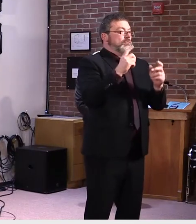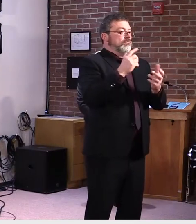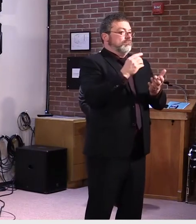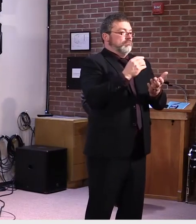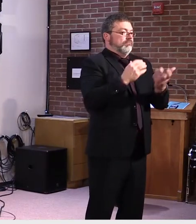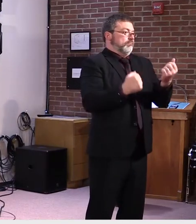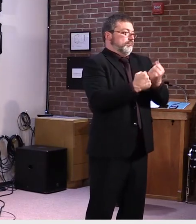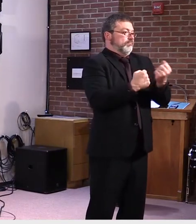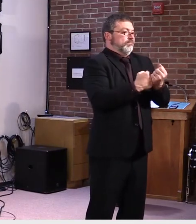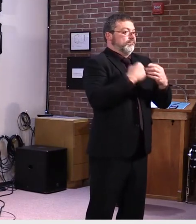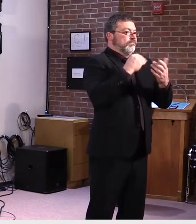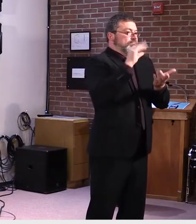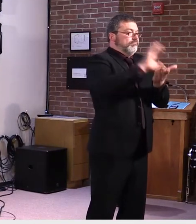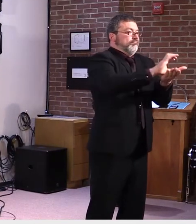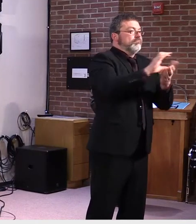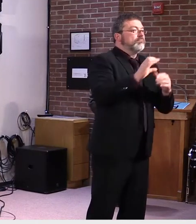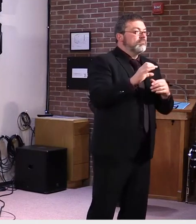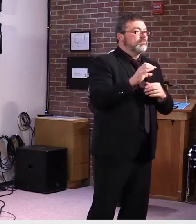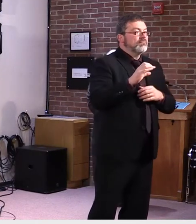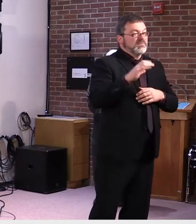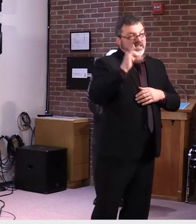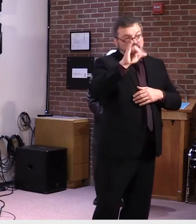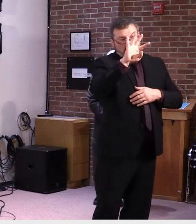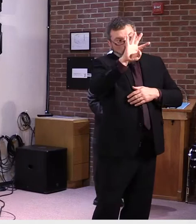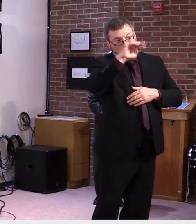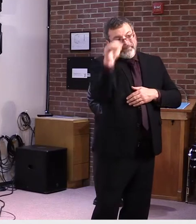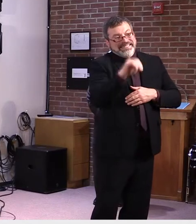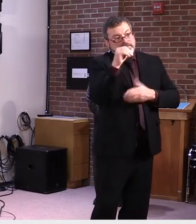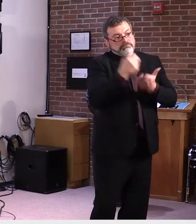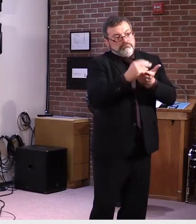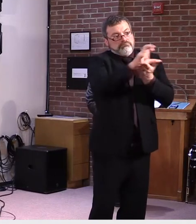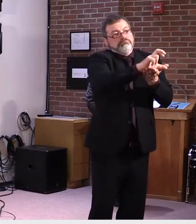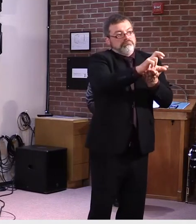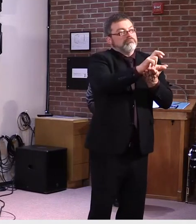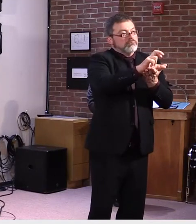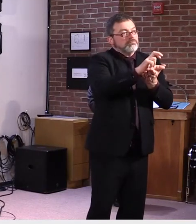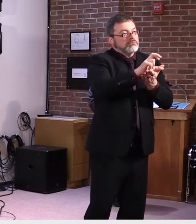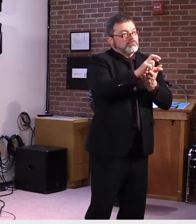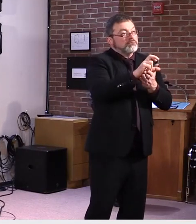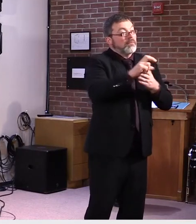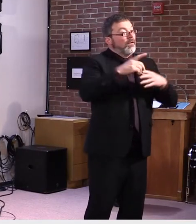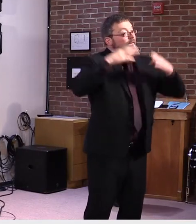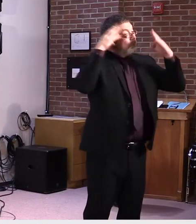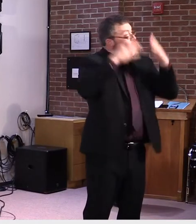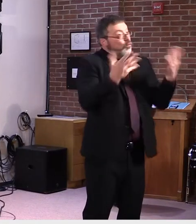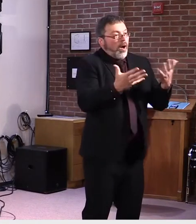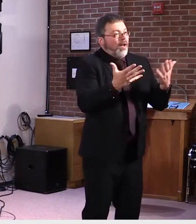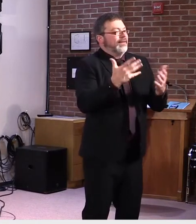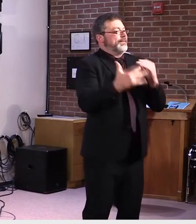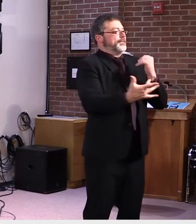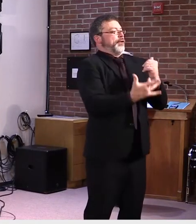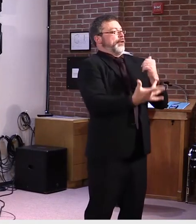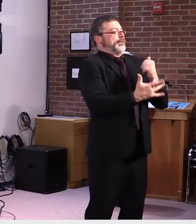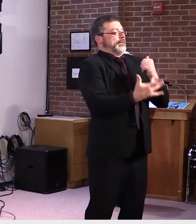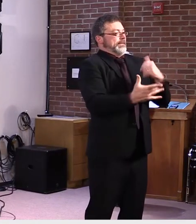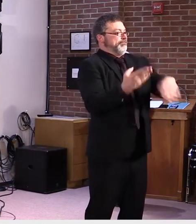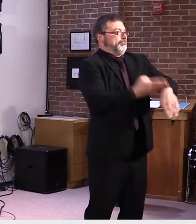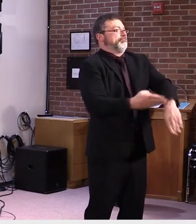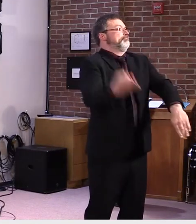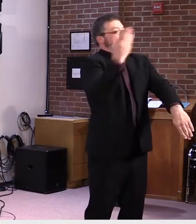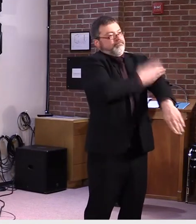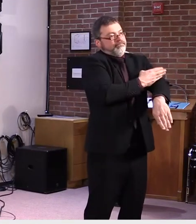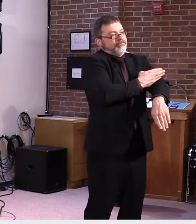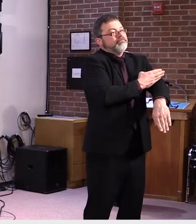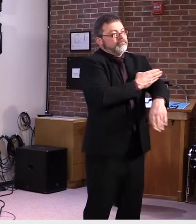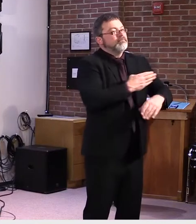The Governor has decided to direct the use of these funds to support career and technical education centers. The GEAR application will go out to CTE